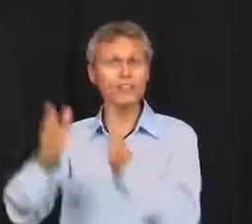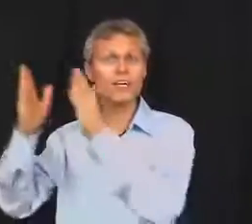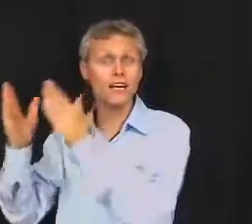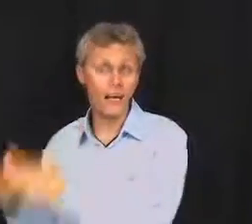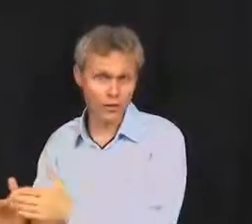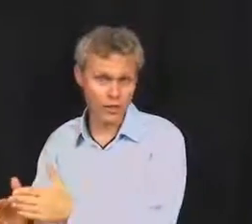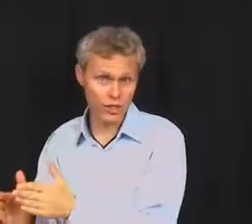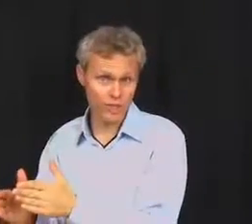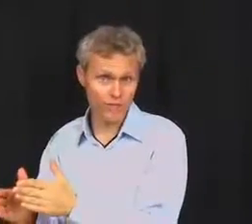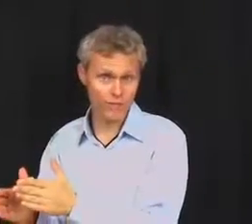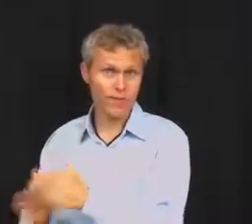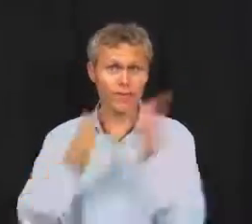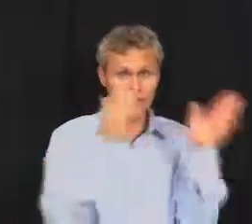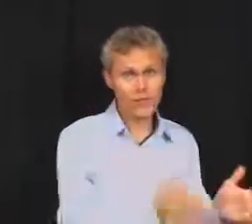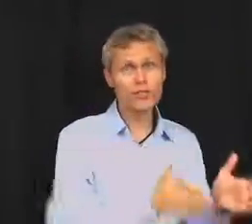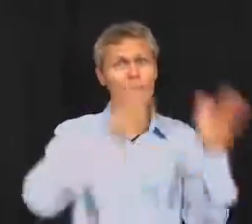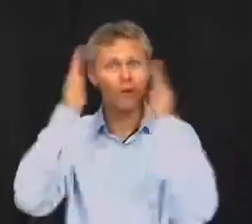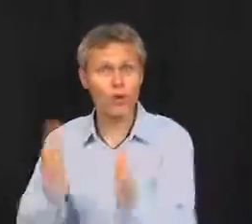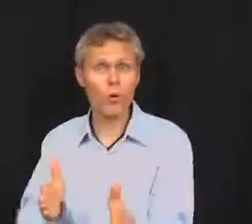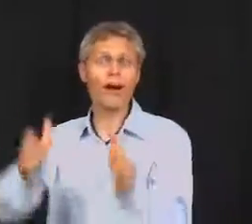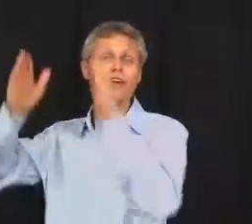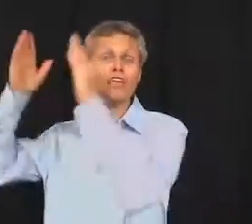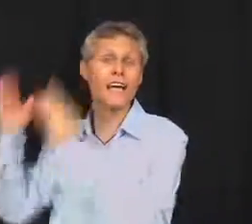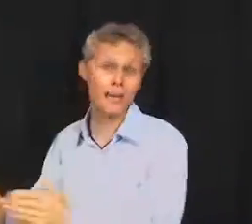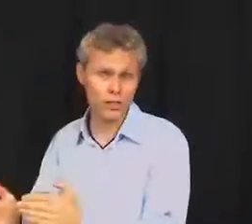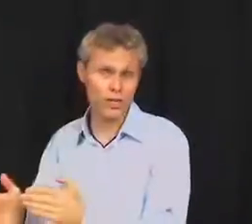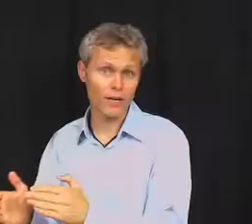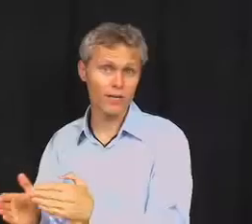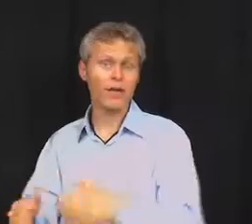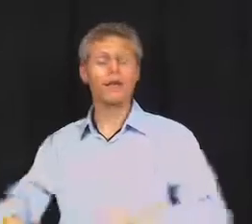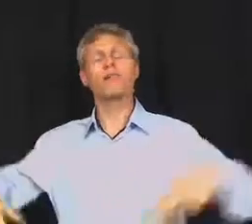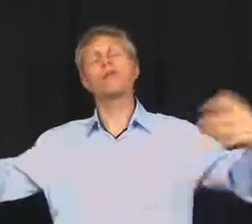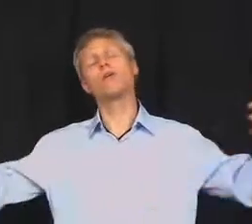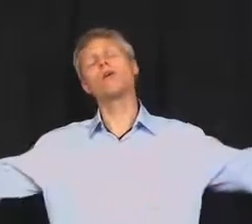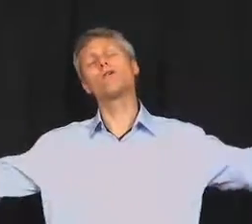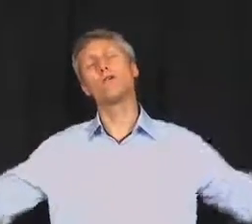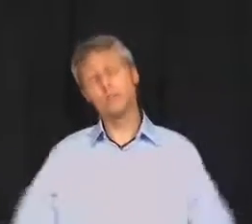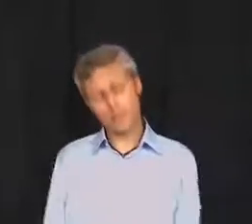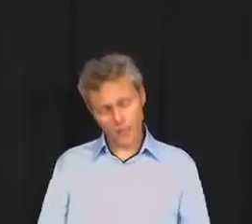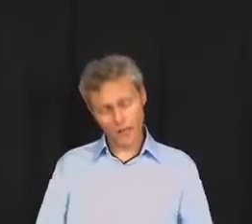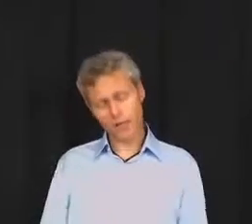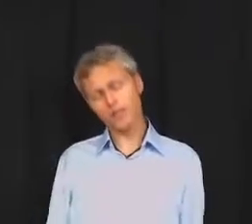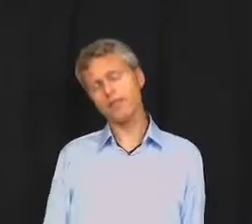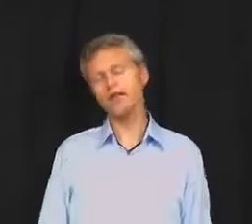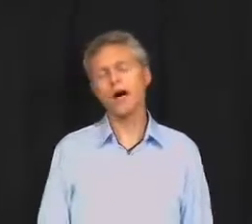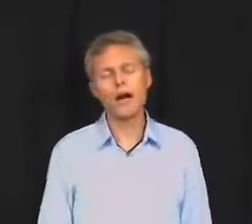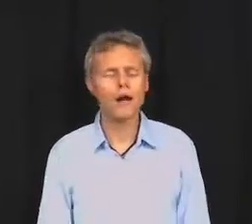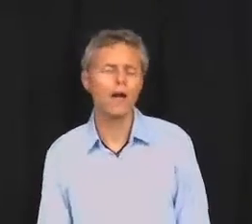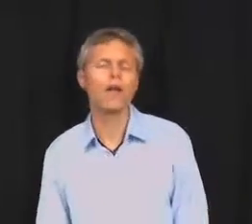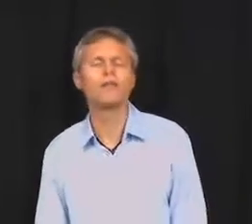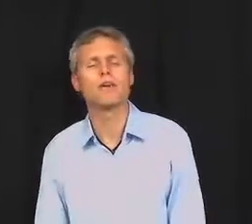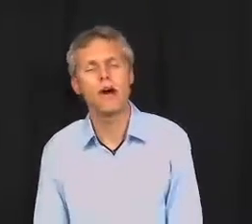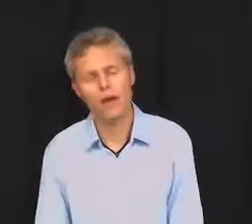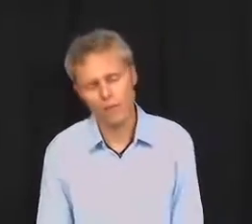energy. Leadership requires energy. If you're fatigued and tired all the time,